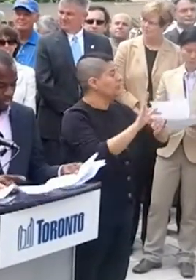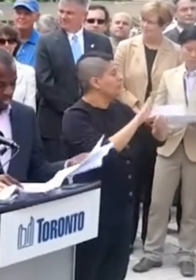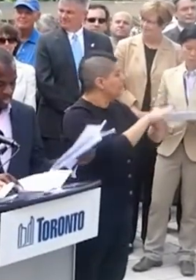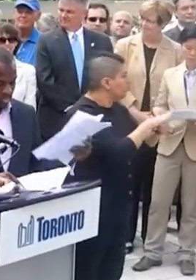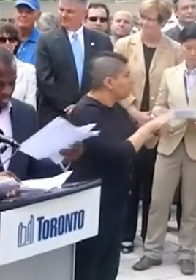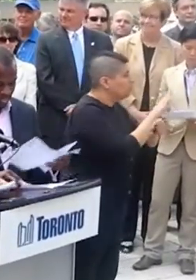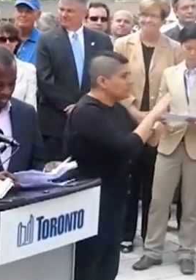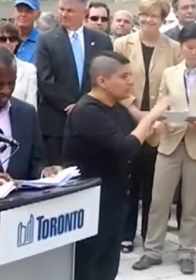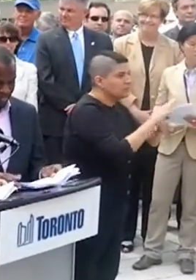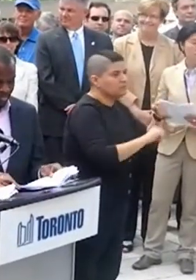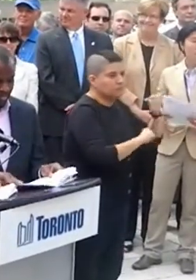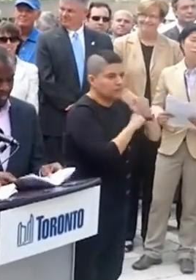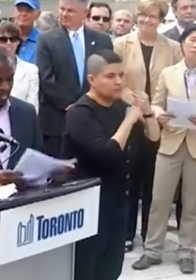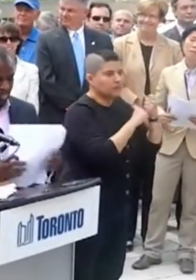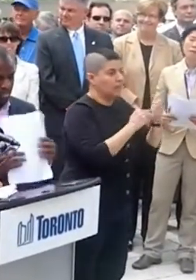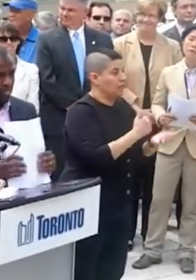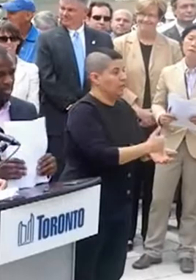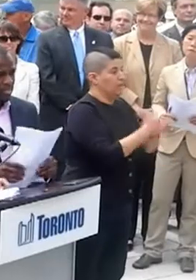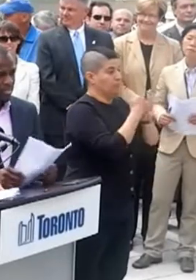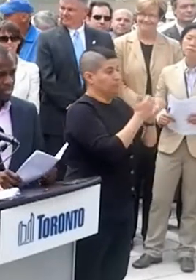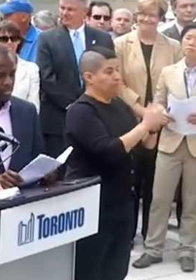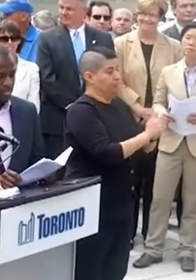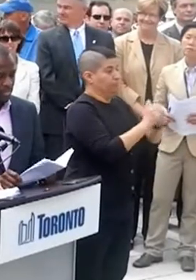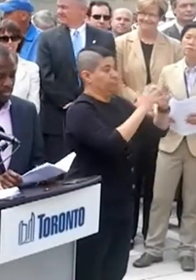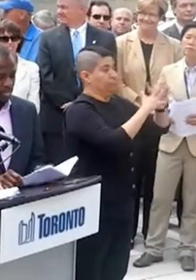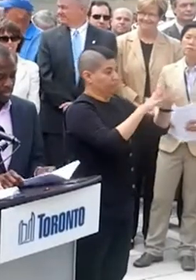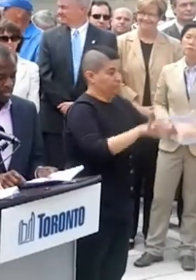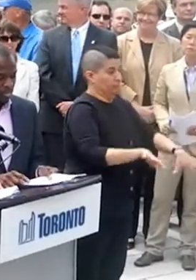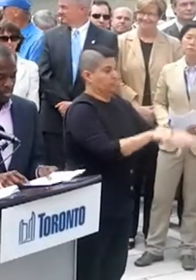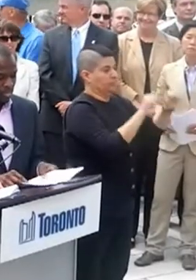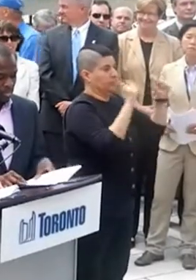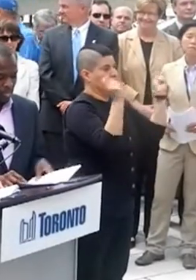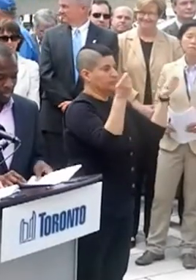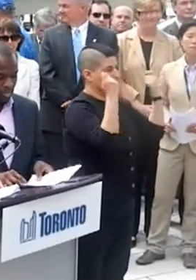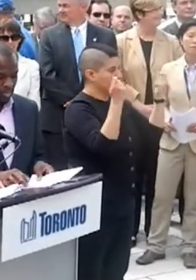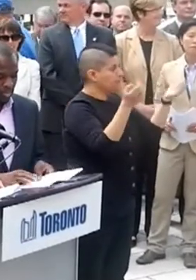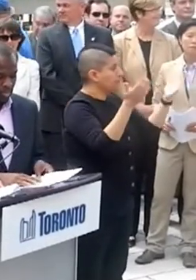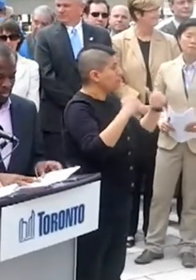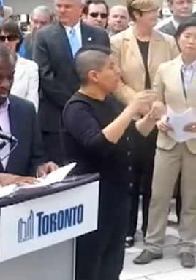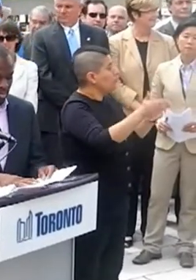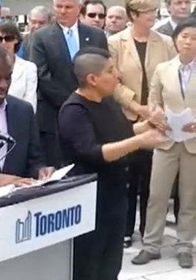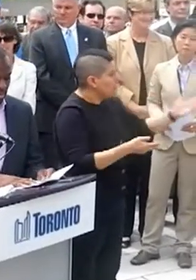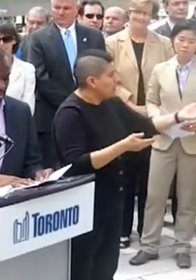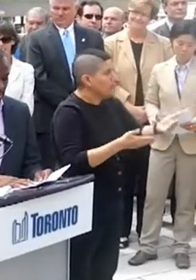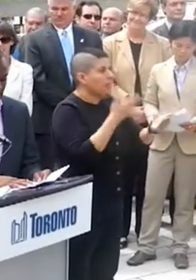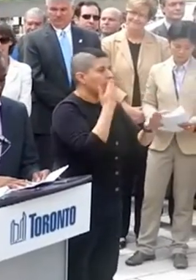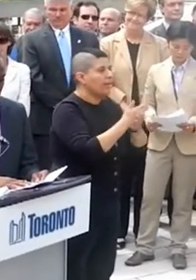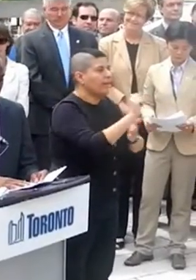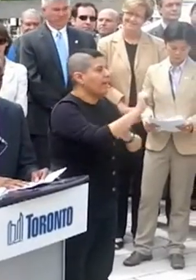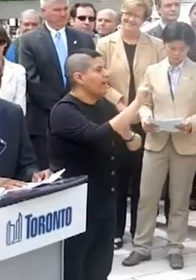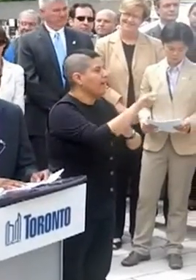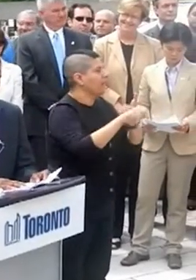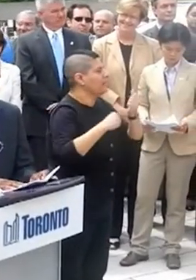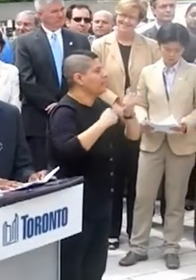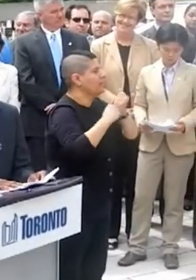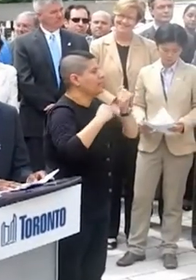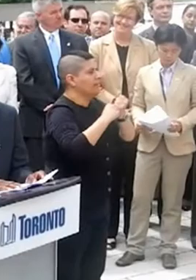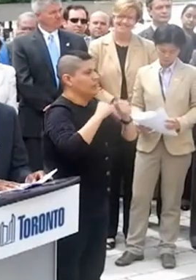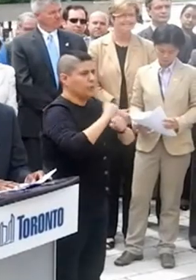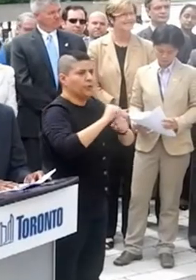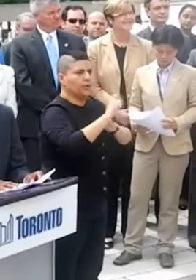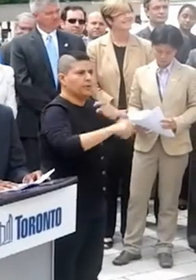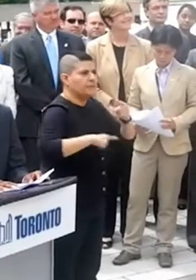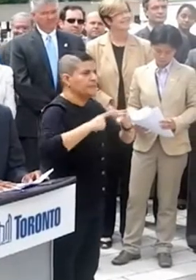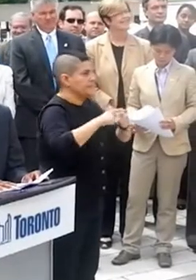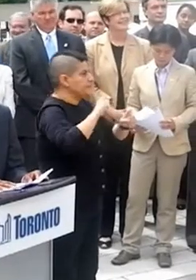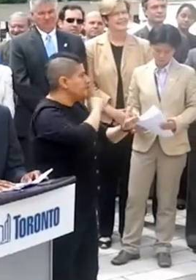and sponsors who help us put on the festival. We also welcome and thank our allies who work throughout the year to